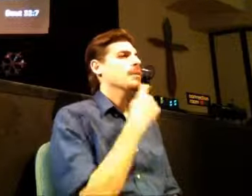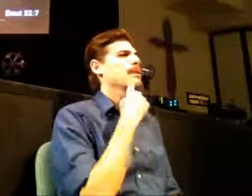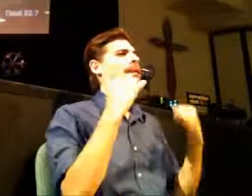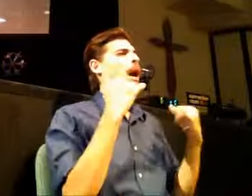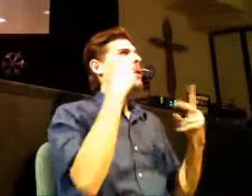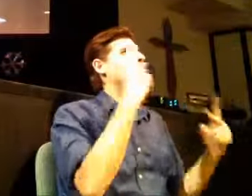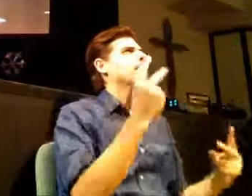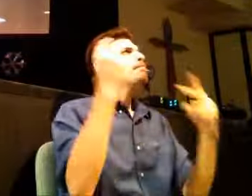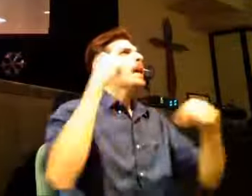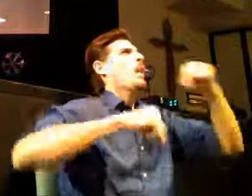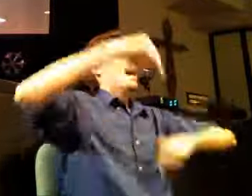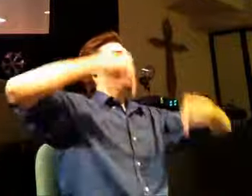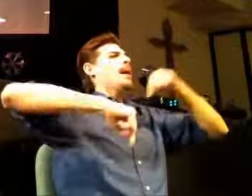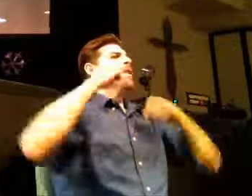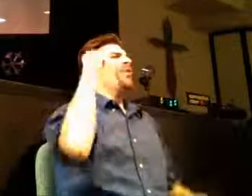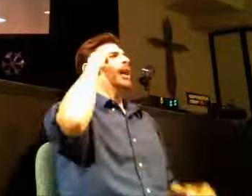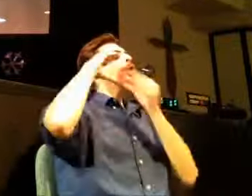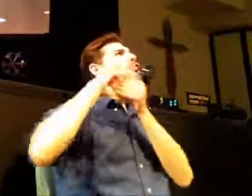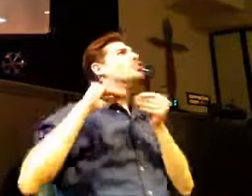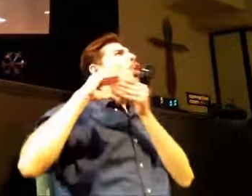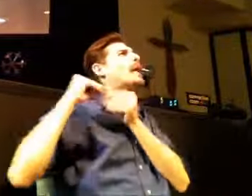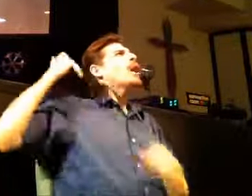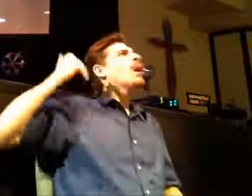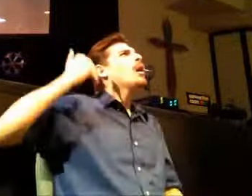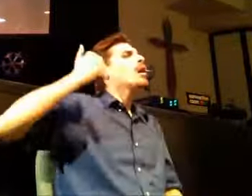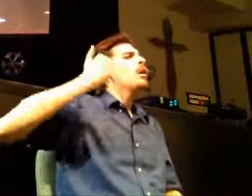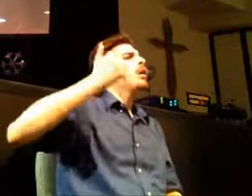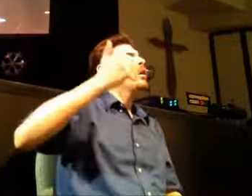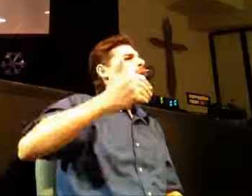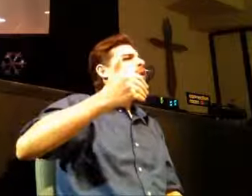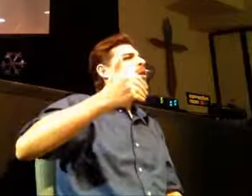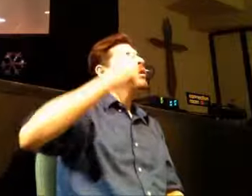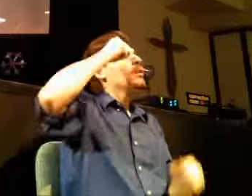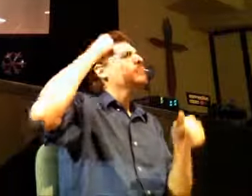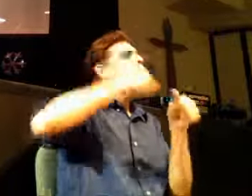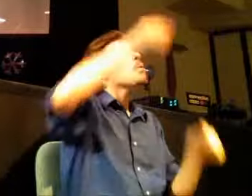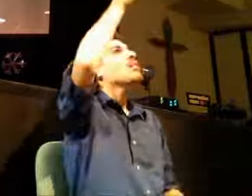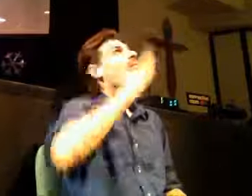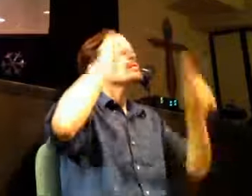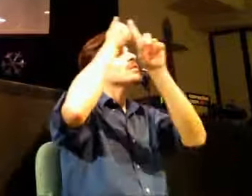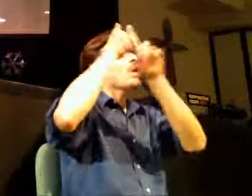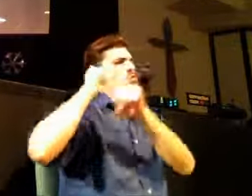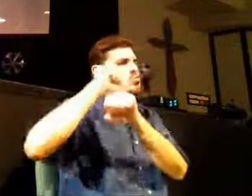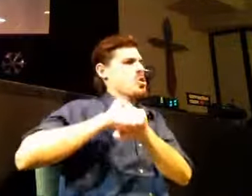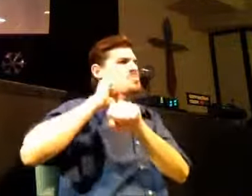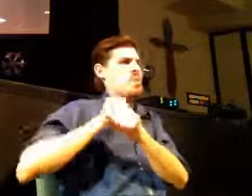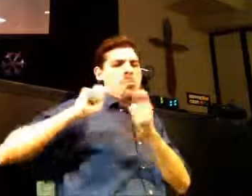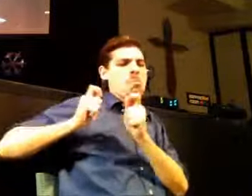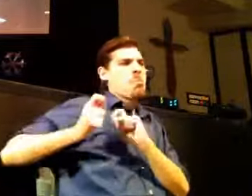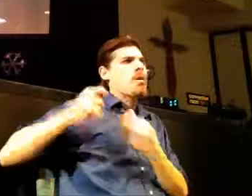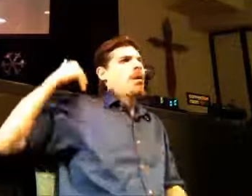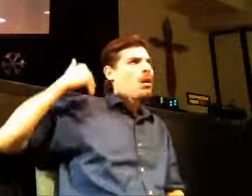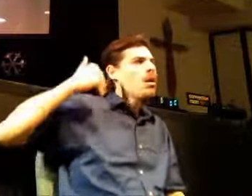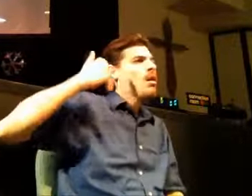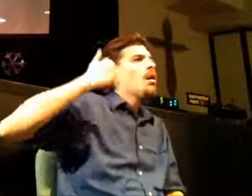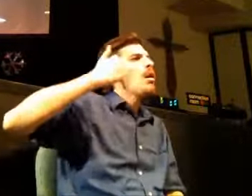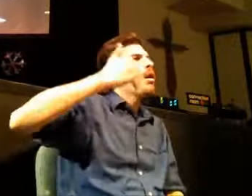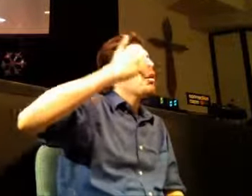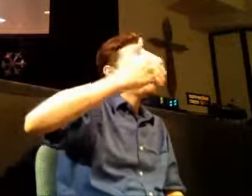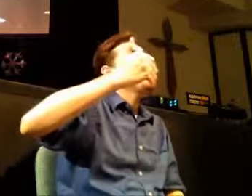remember the story is what he's wanting to do the interactions i want you to remember how god has worked and believed in your life i want you to get back to this notion of a life sinner in god